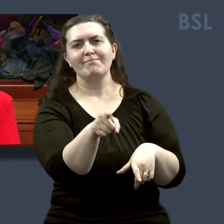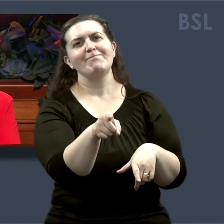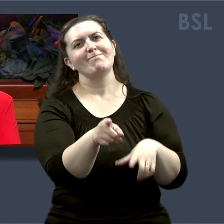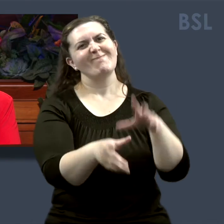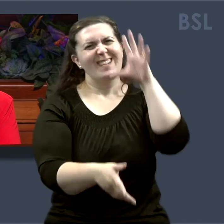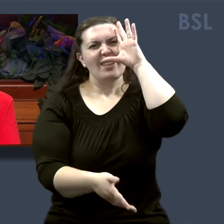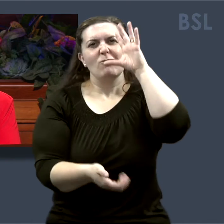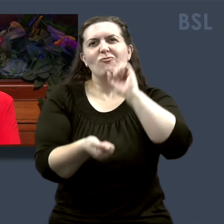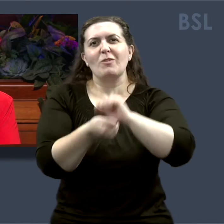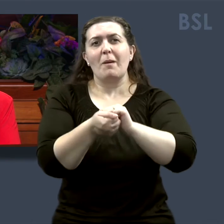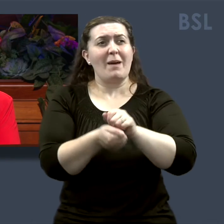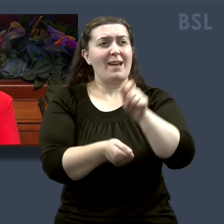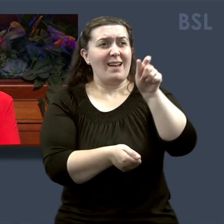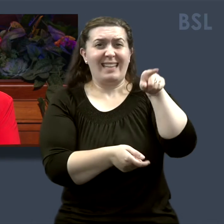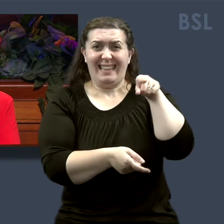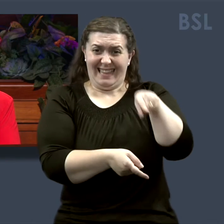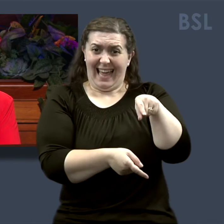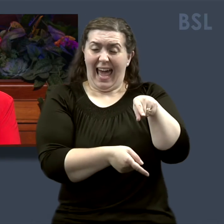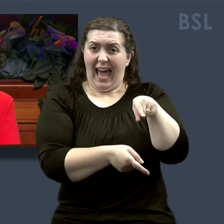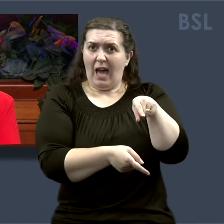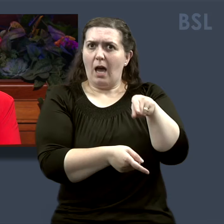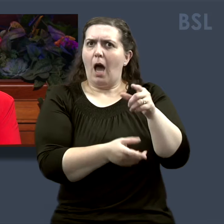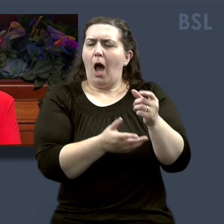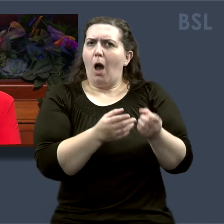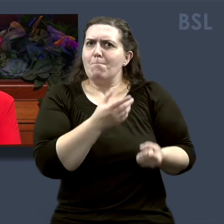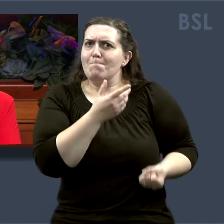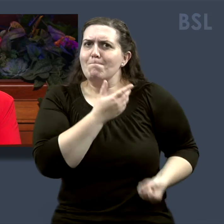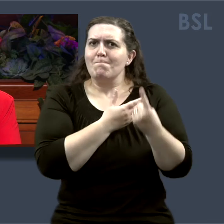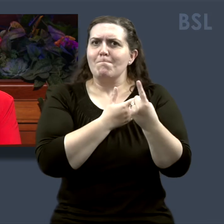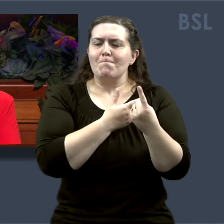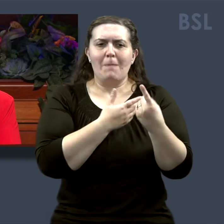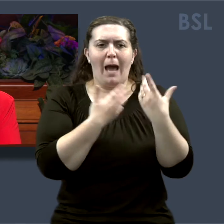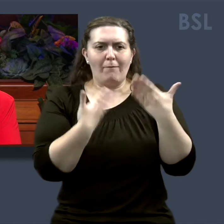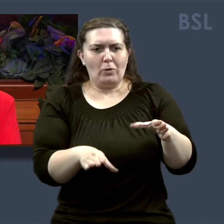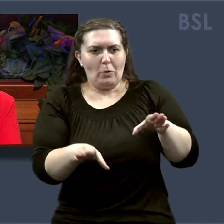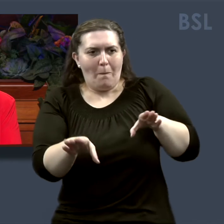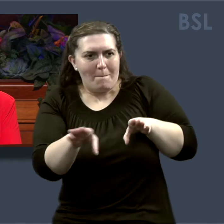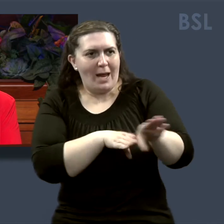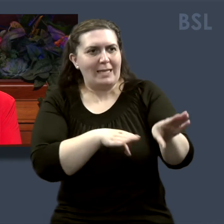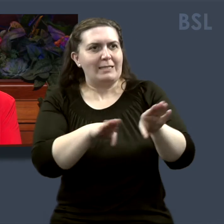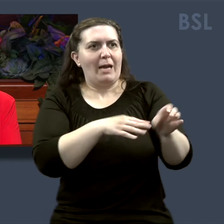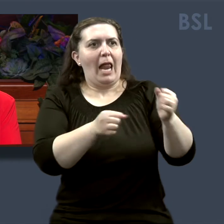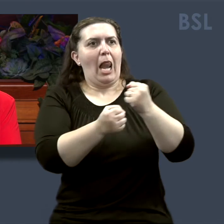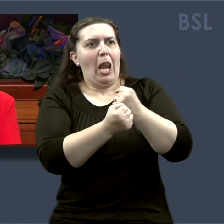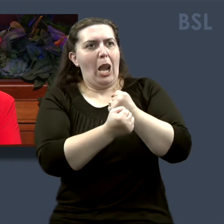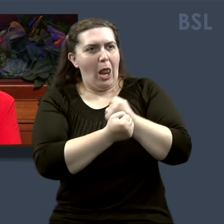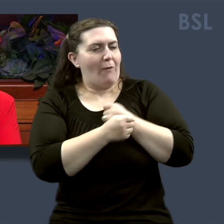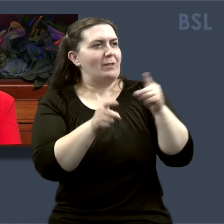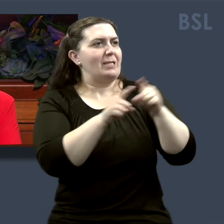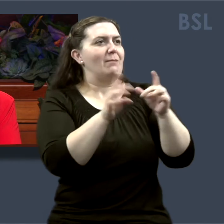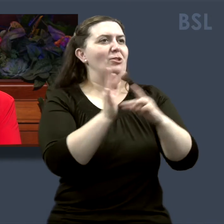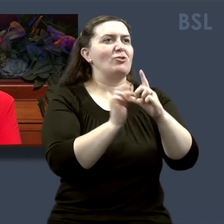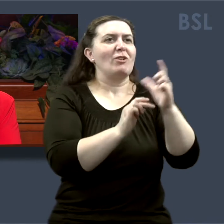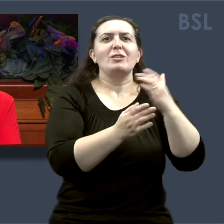remember that these are valuable opportunities for us to practice loving as the Savior loves.